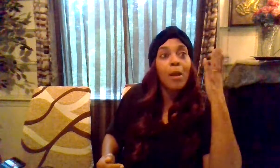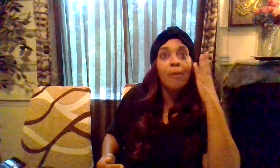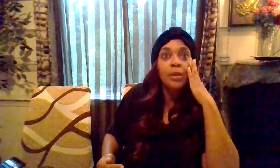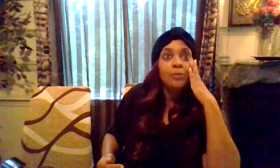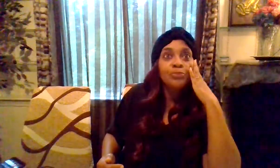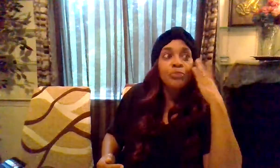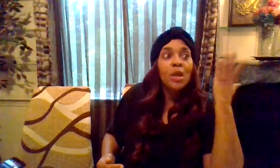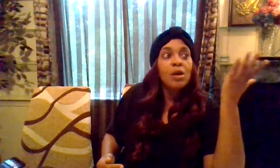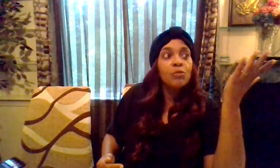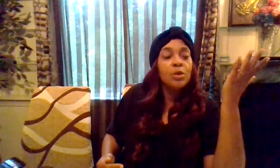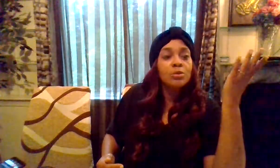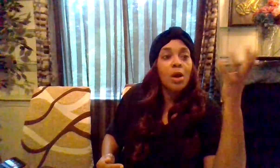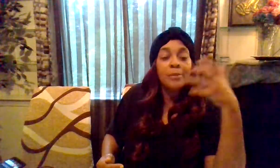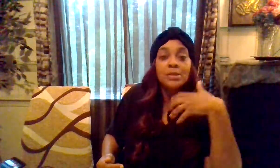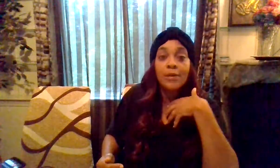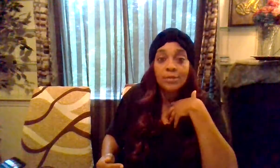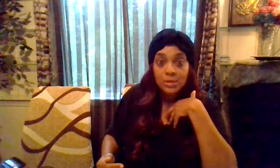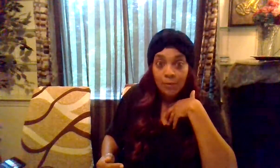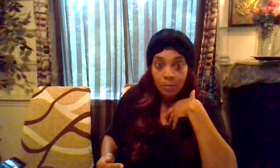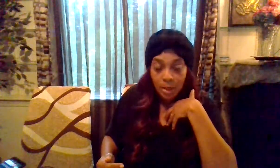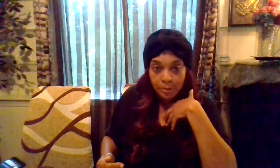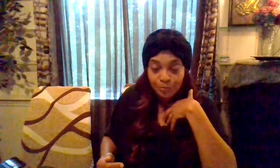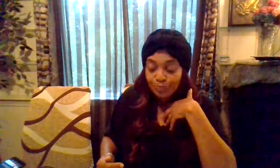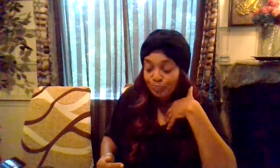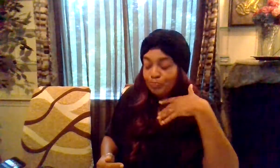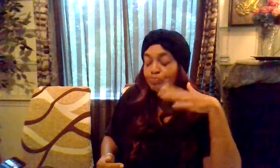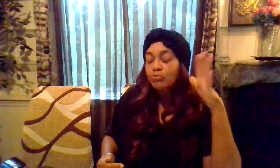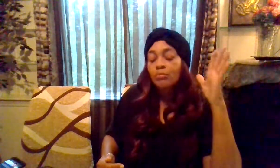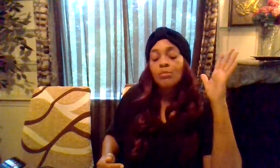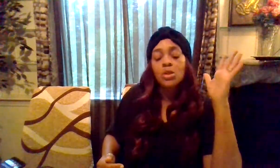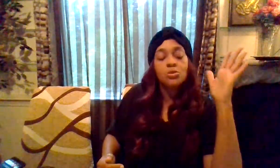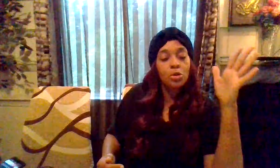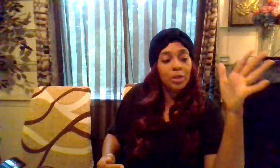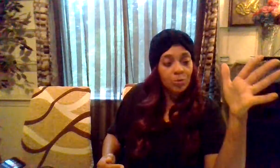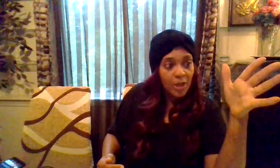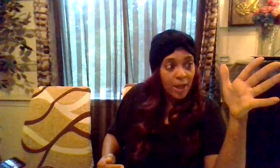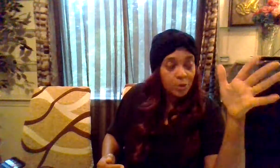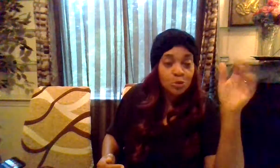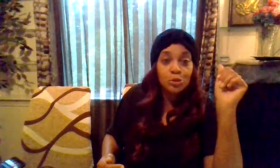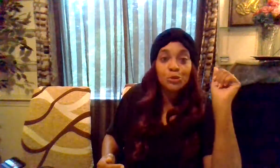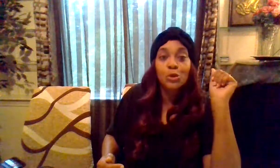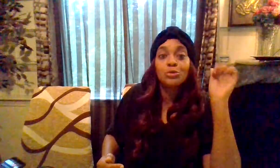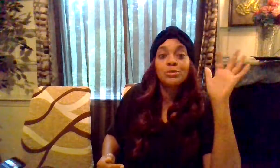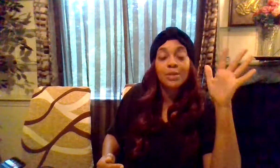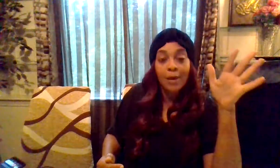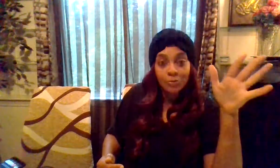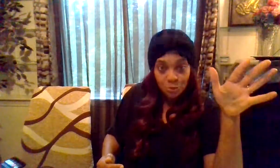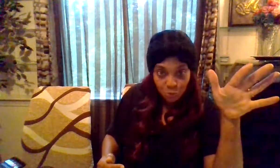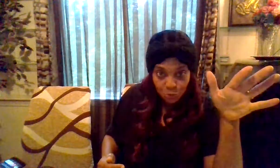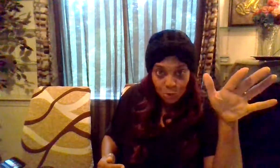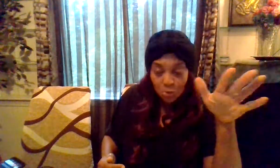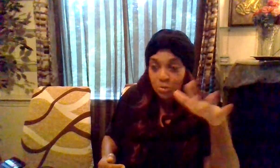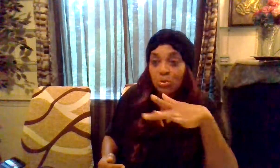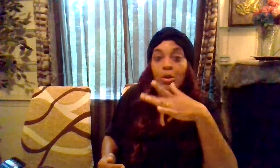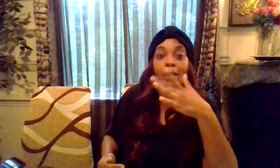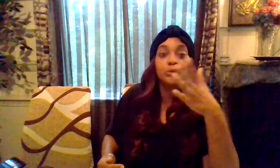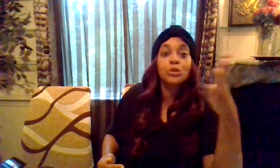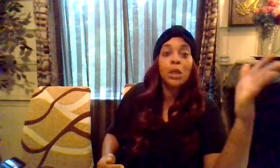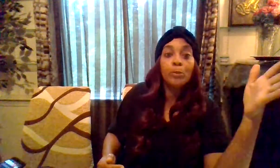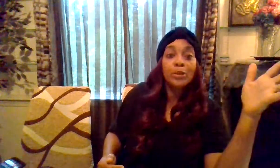remind me of when you know i'm a 77 baby you know they we had those little shows those after school shows you know electric company